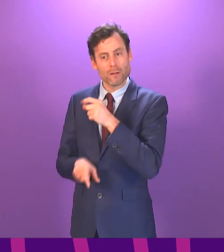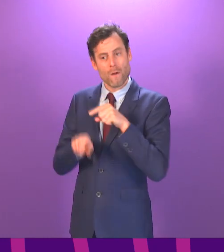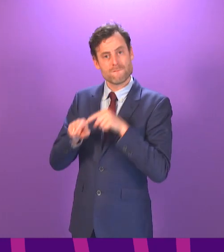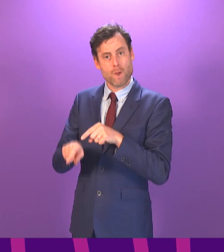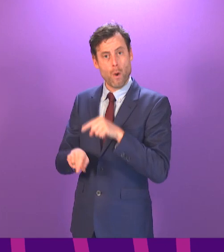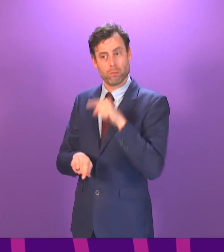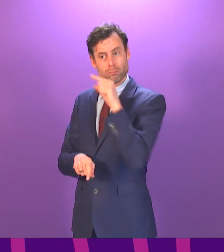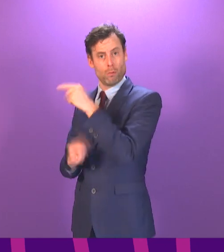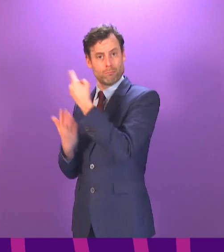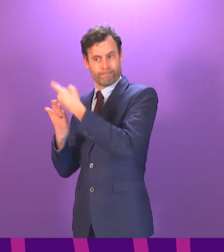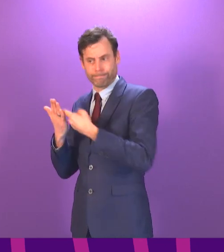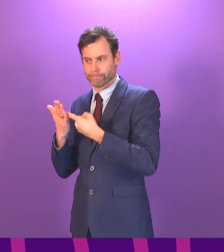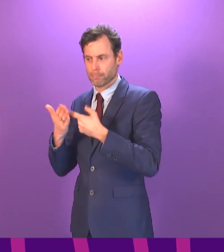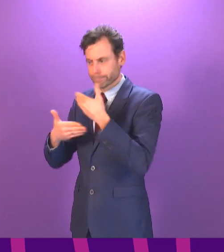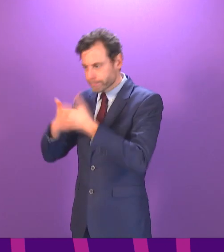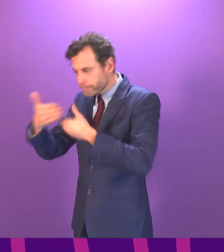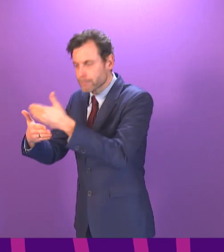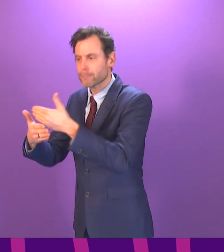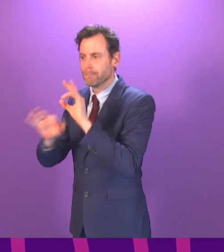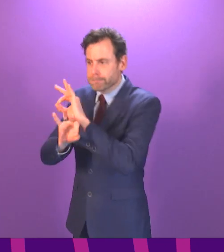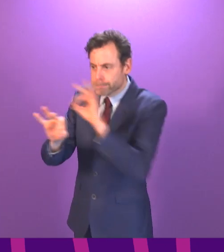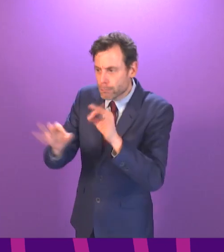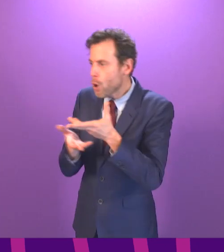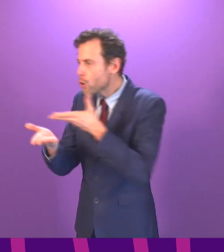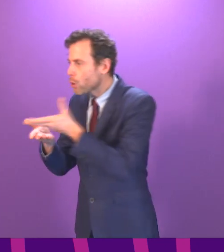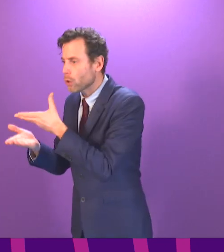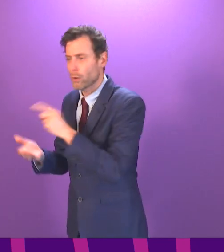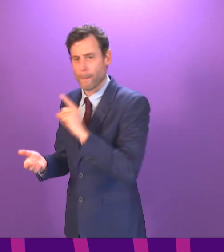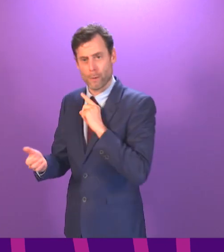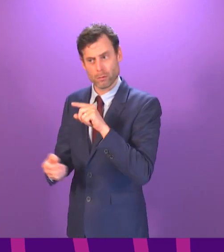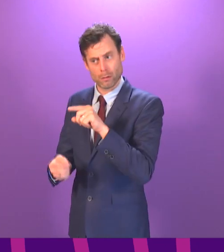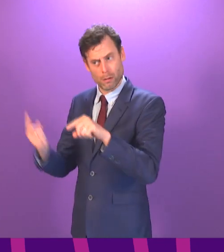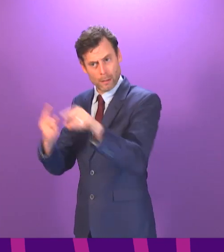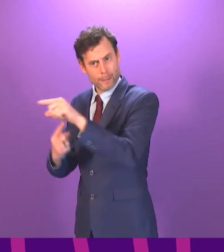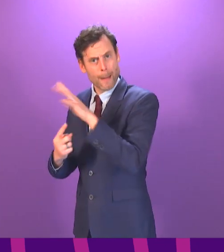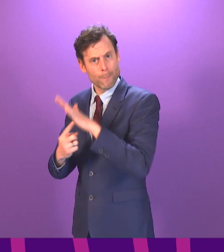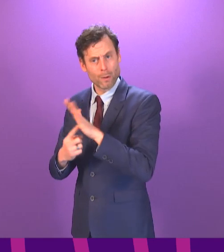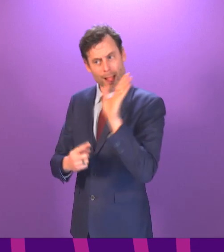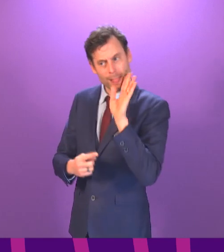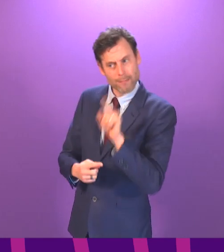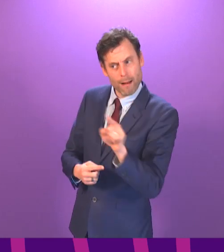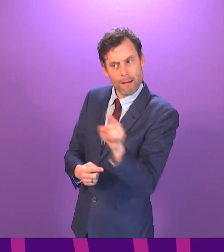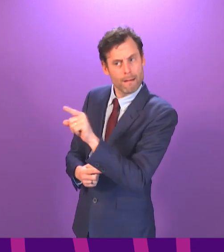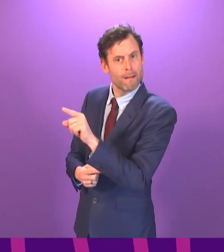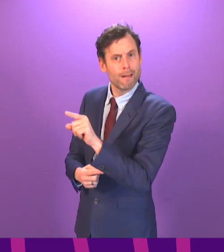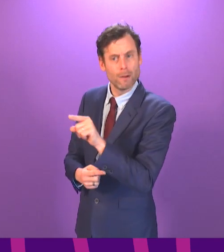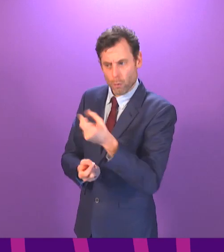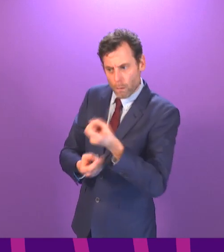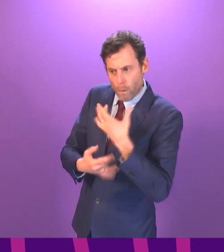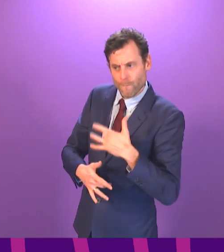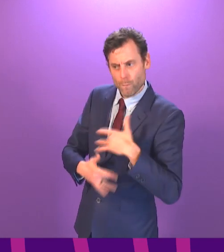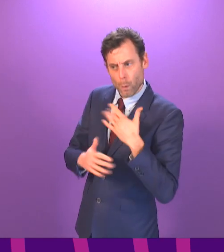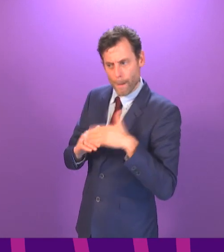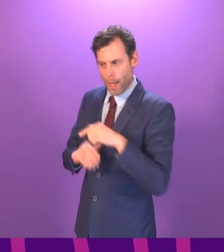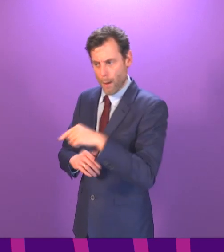undertaken, not least because it is really important local residents and people get the chance to have their say on the design and that any